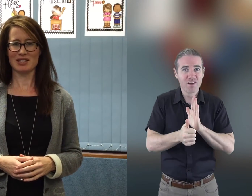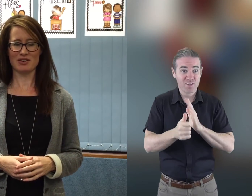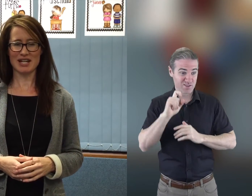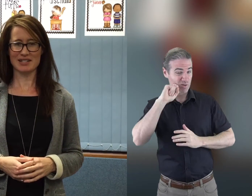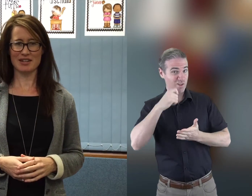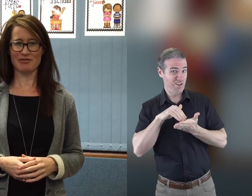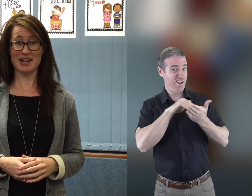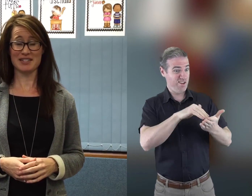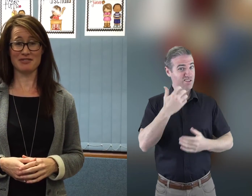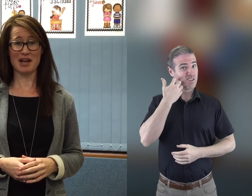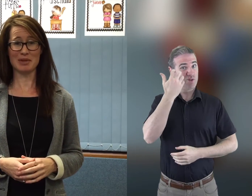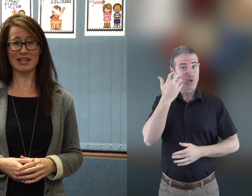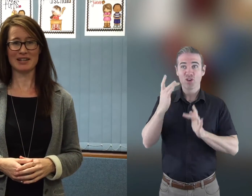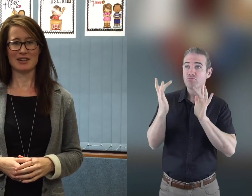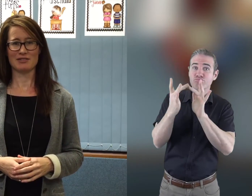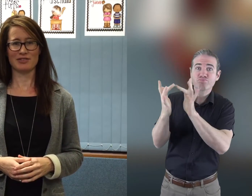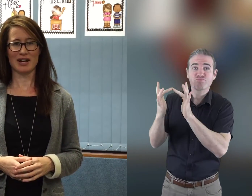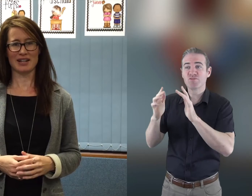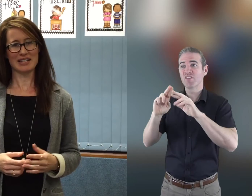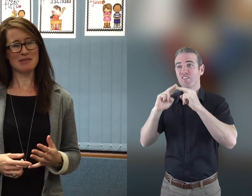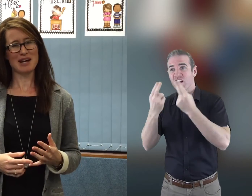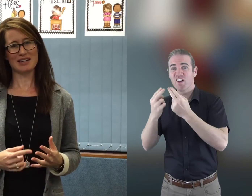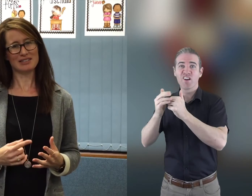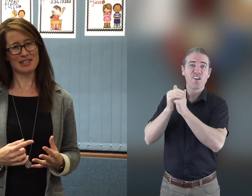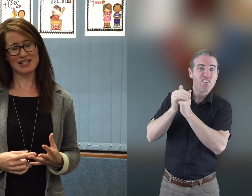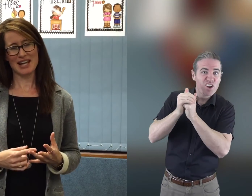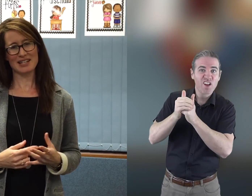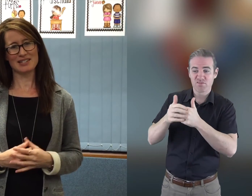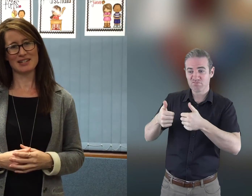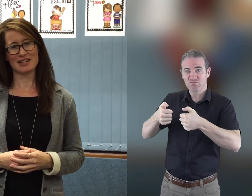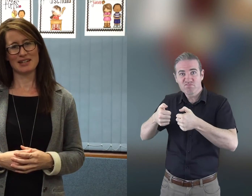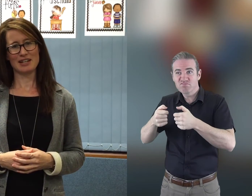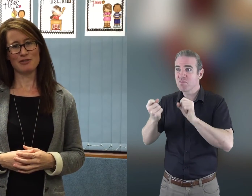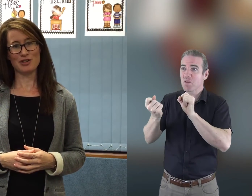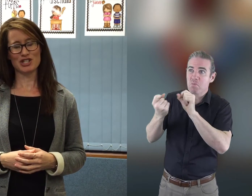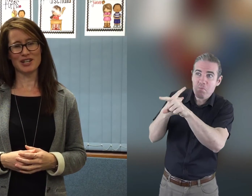in contacting their friends and family via email and text in the future